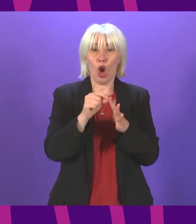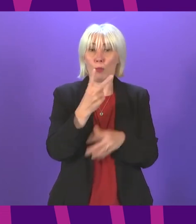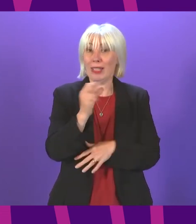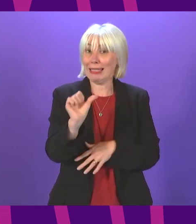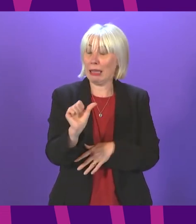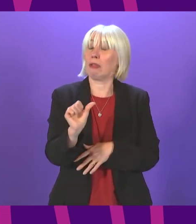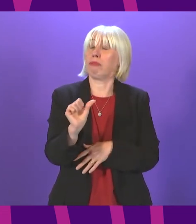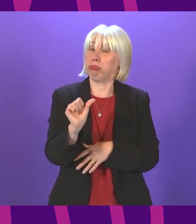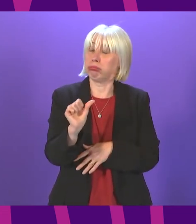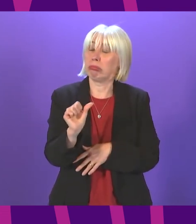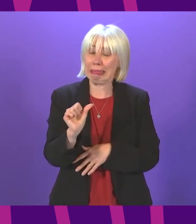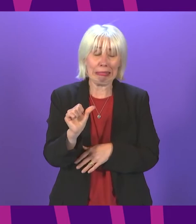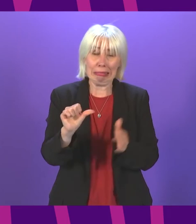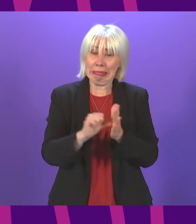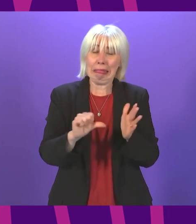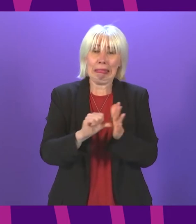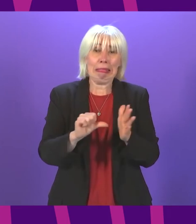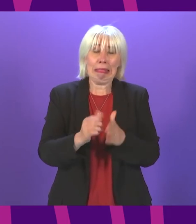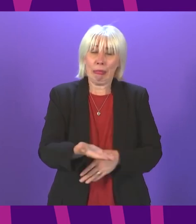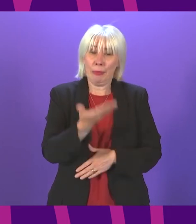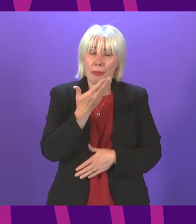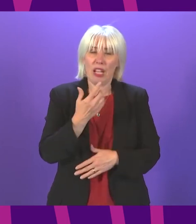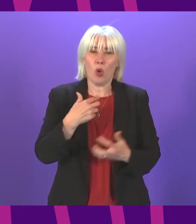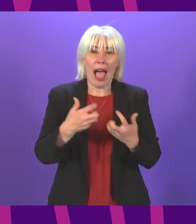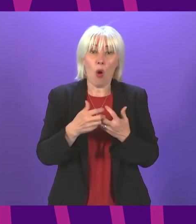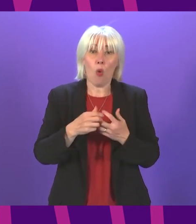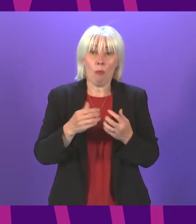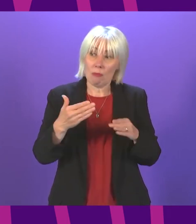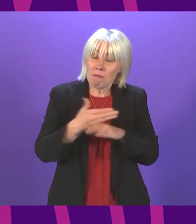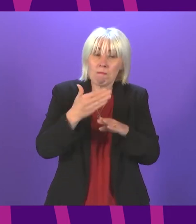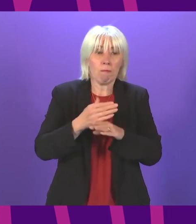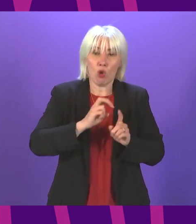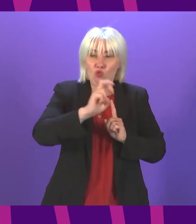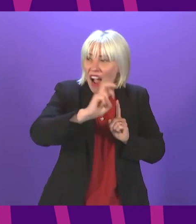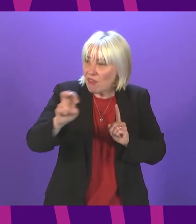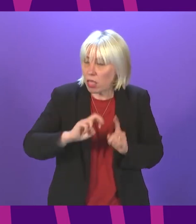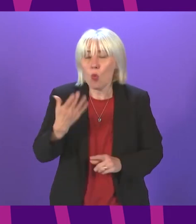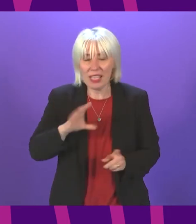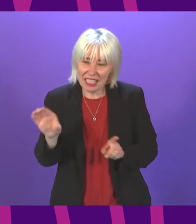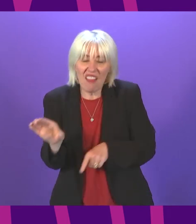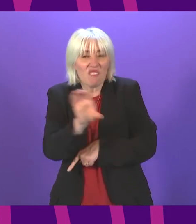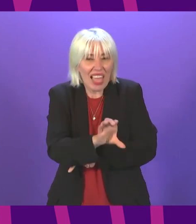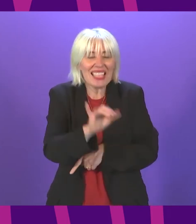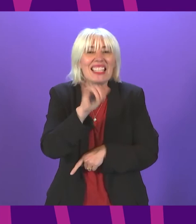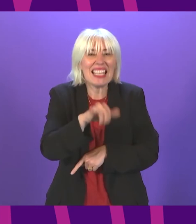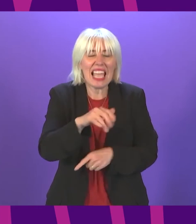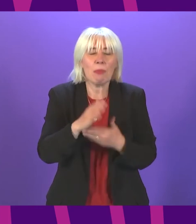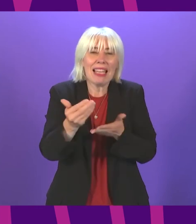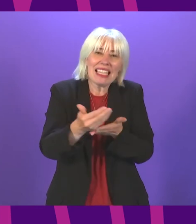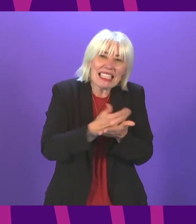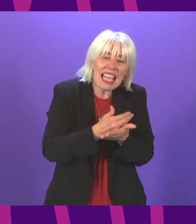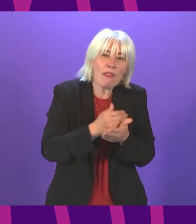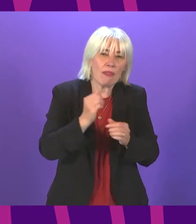welcome the First Minister's commitment to invest in active travel we do need that investment but it's got to be for safe,